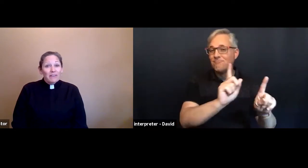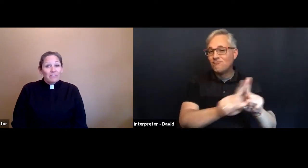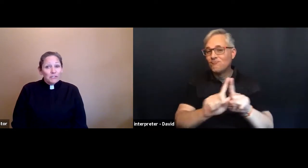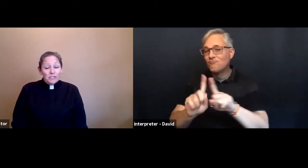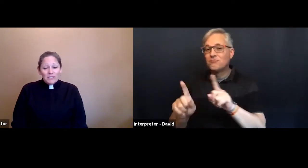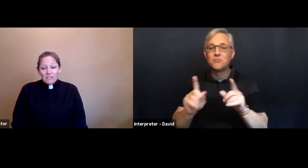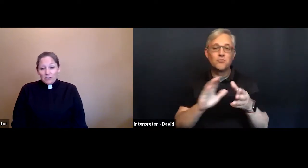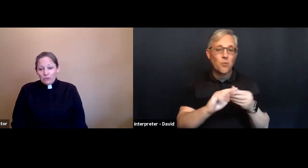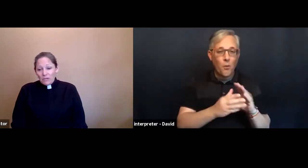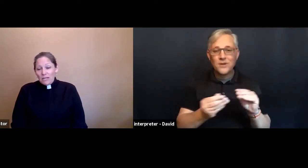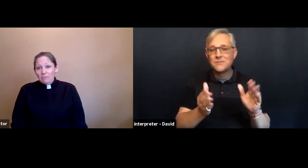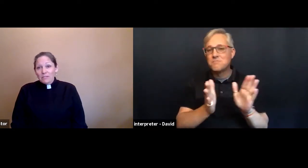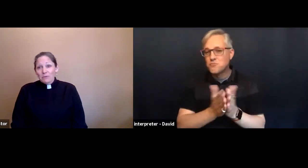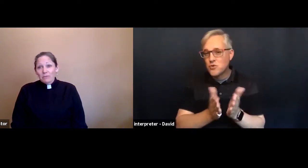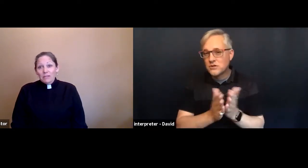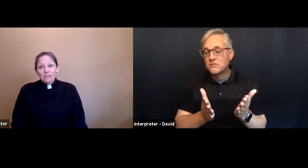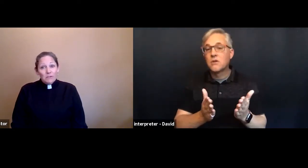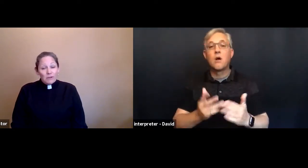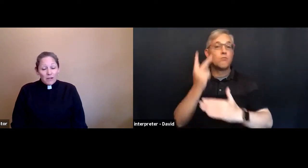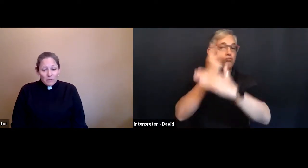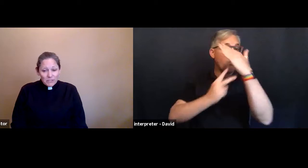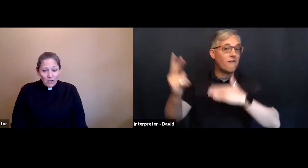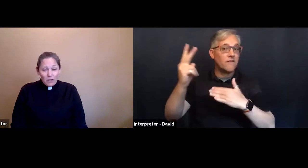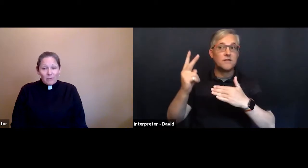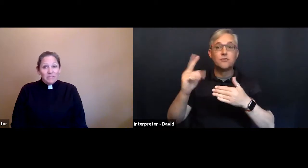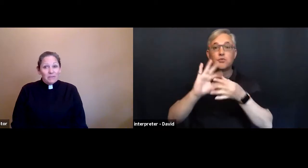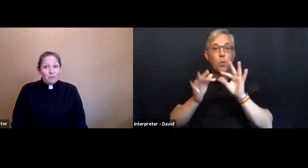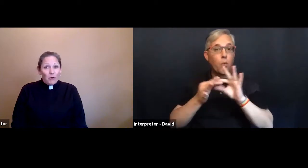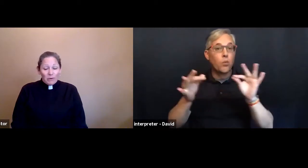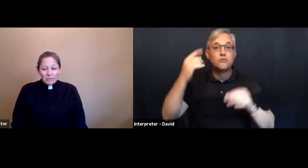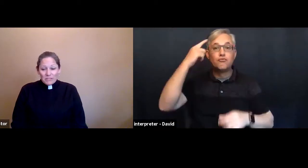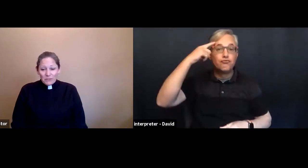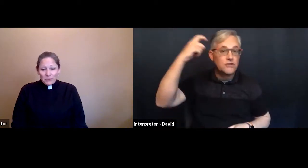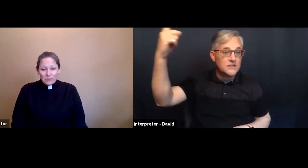at visions and dreams, we read psalms and poems, too.